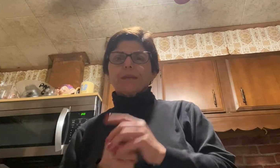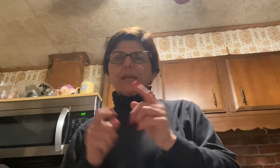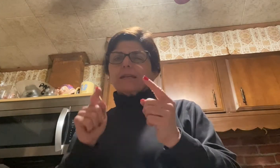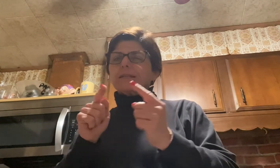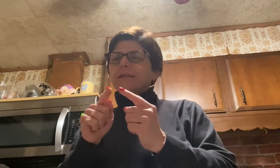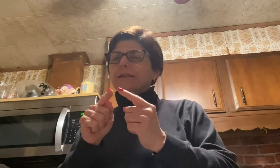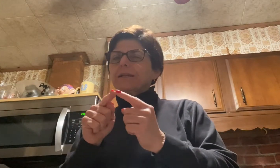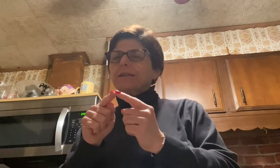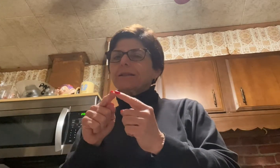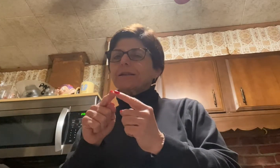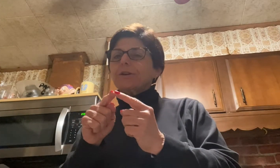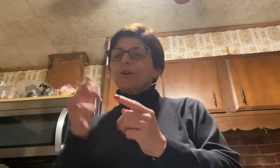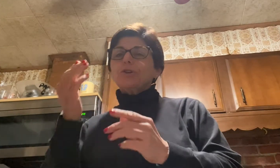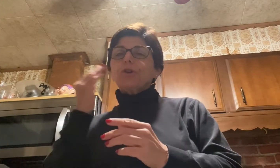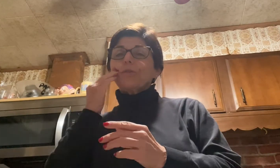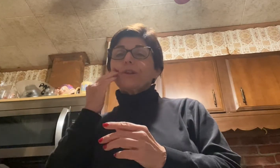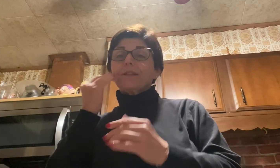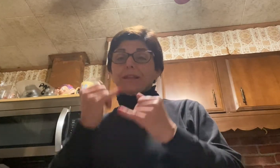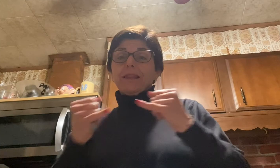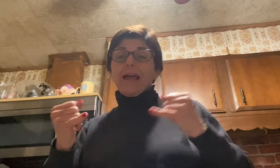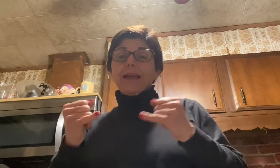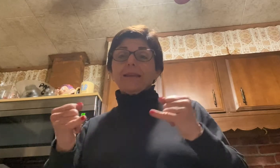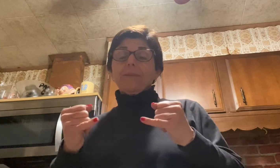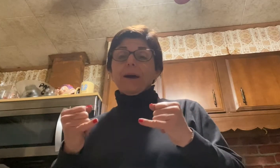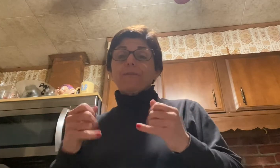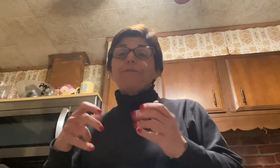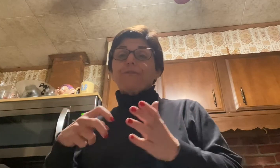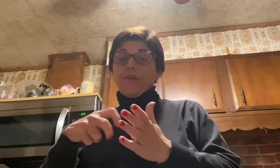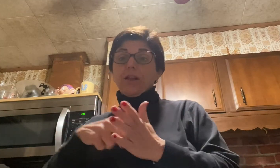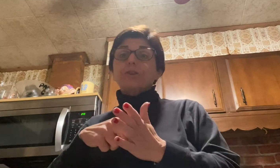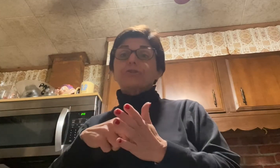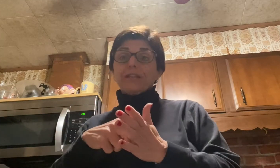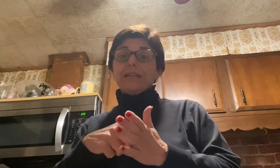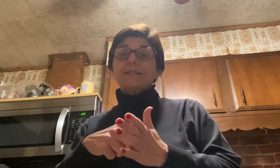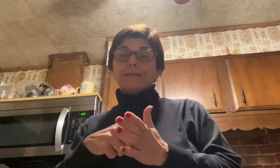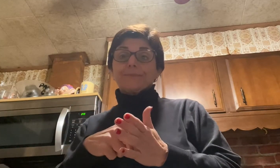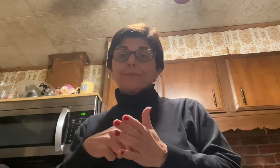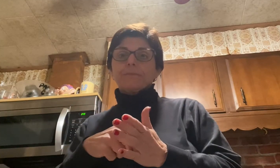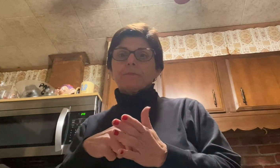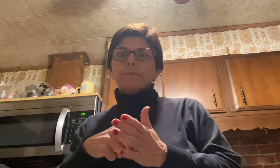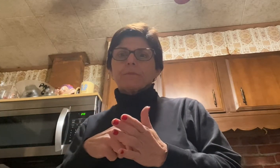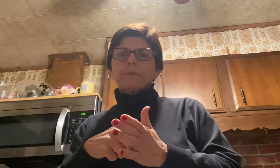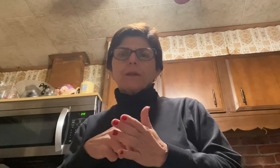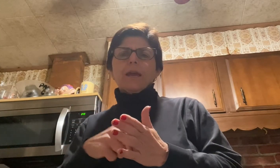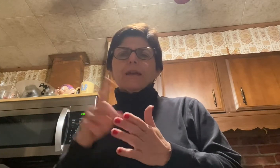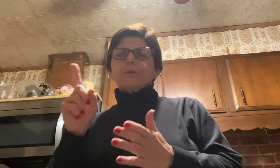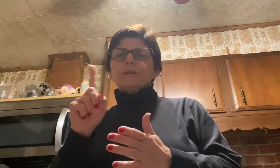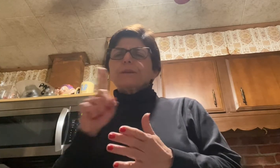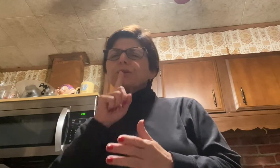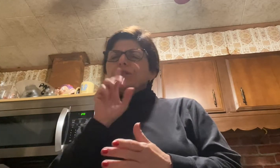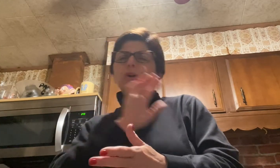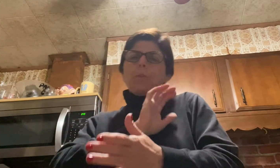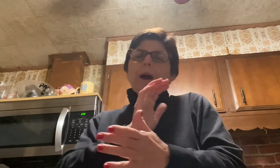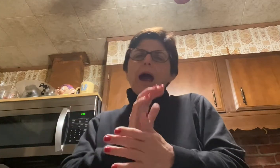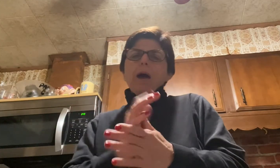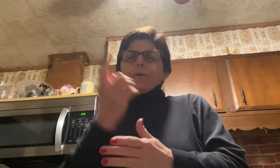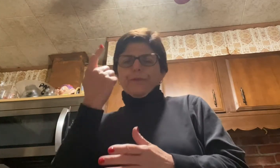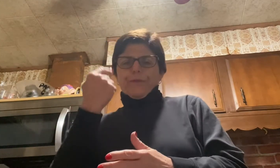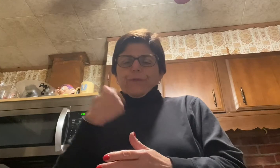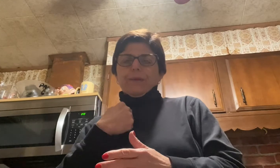Till, you know the line about fall on your knees? There was something so powerful for me.